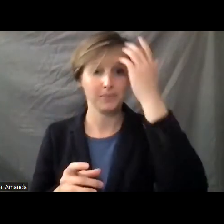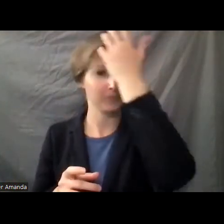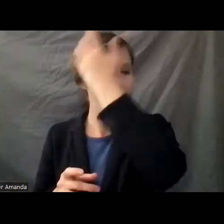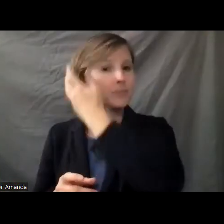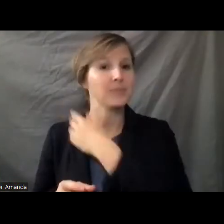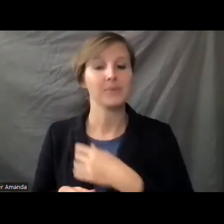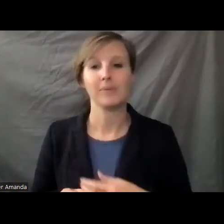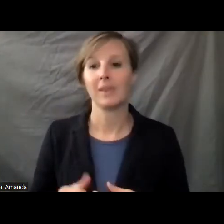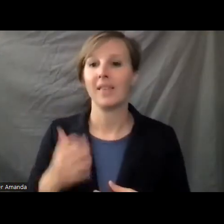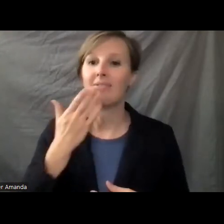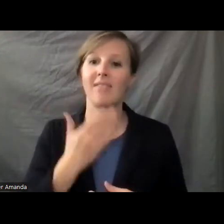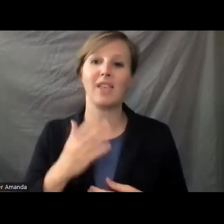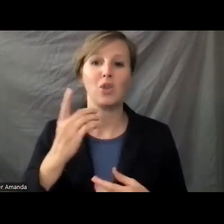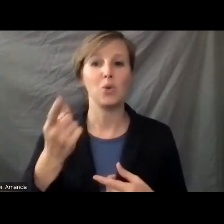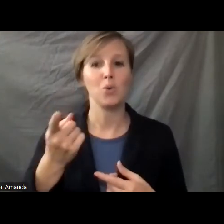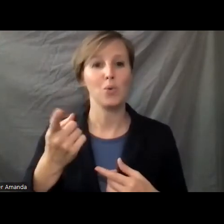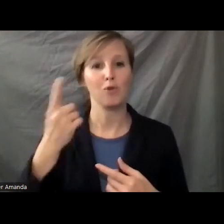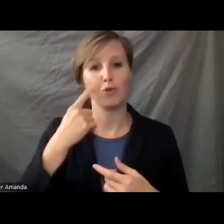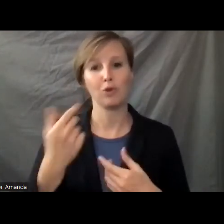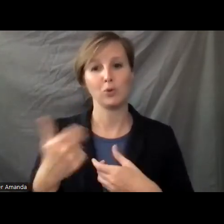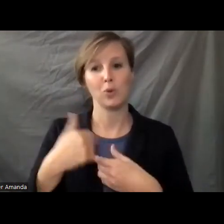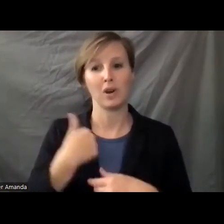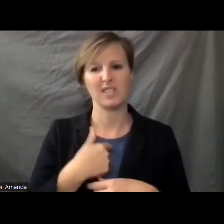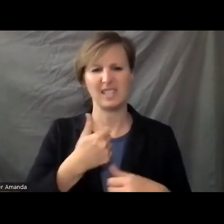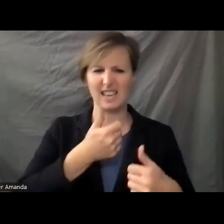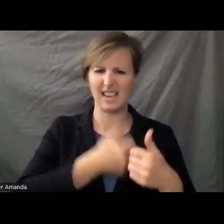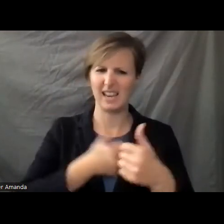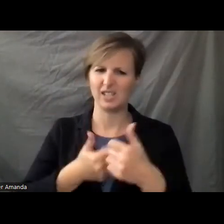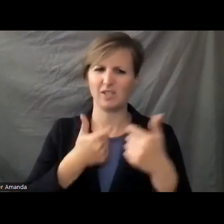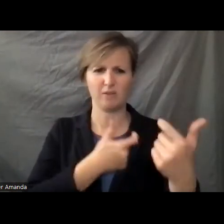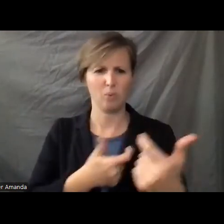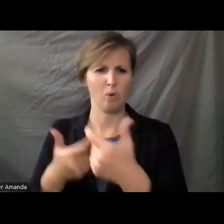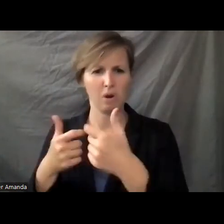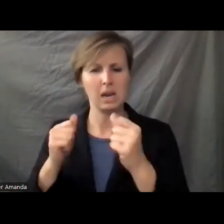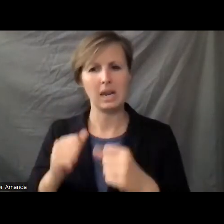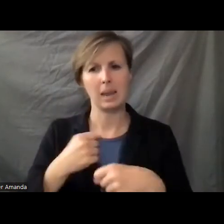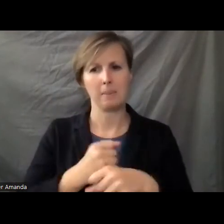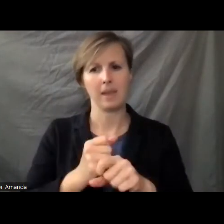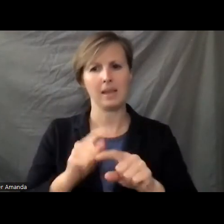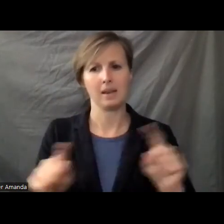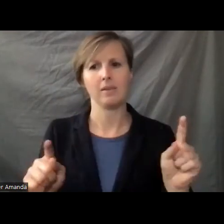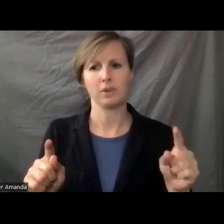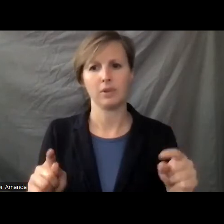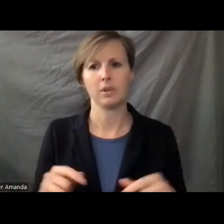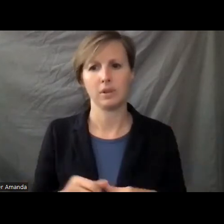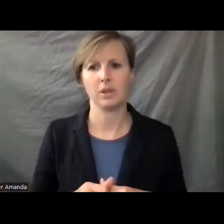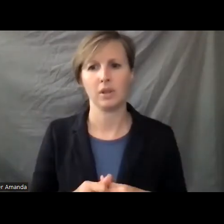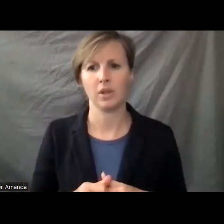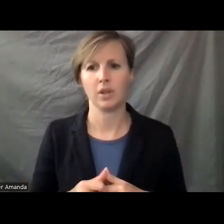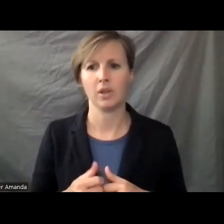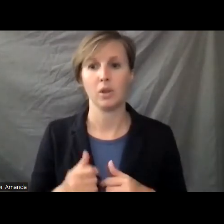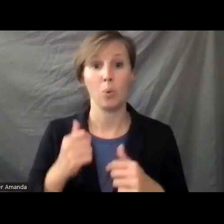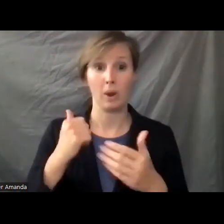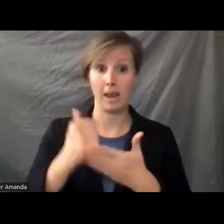Thank you all for joining us. Each one of us watching can make a difference. To pass federal